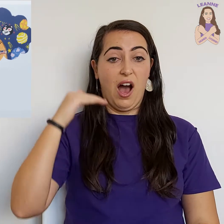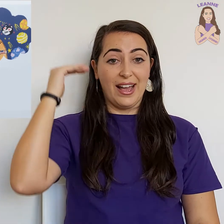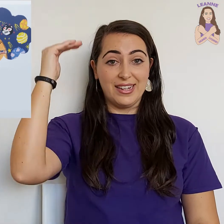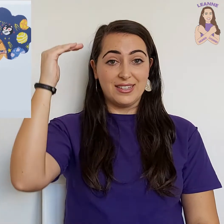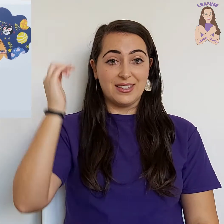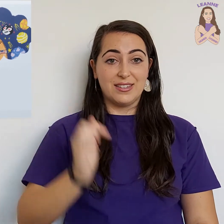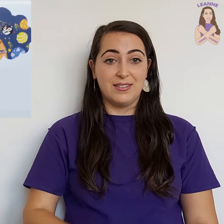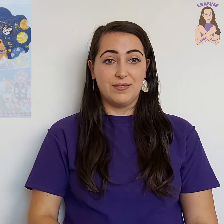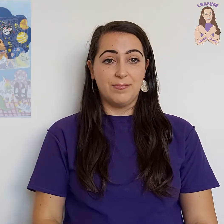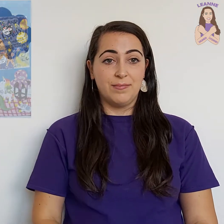heights?